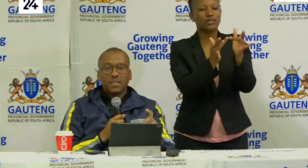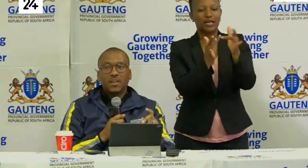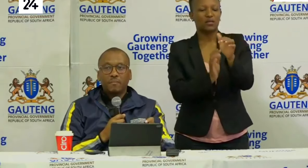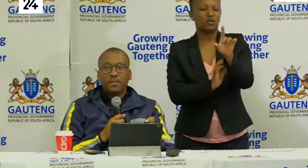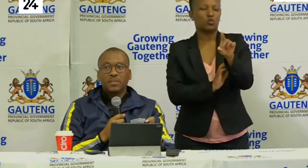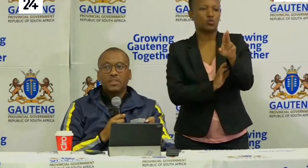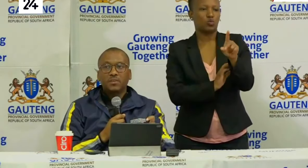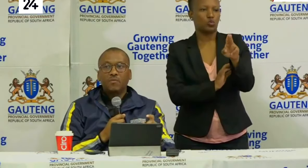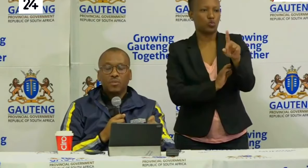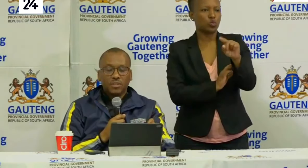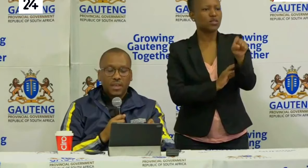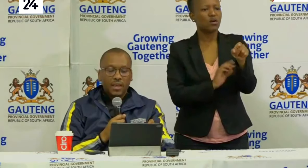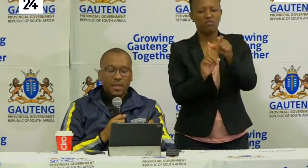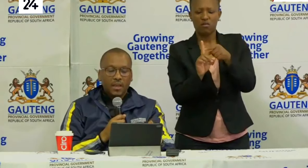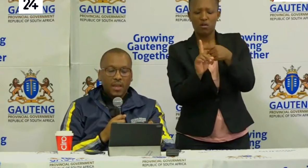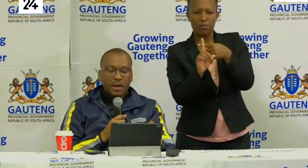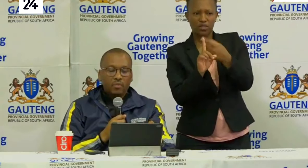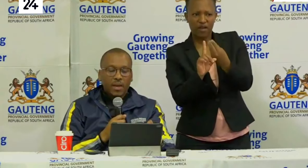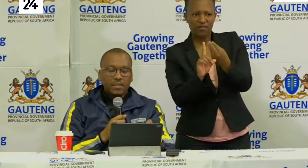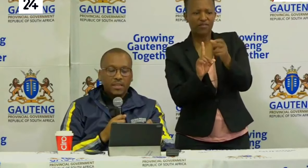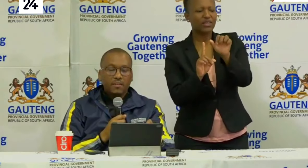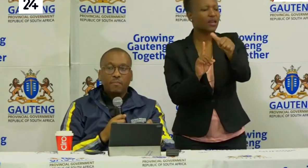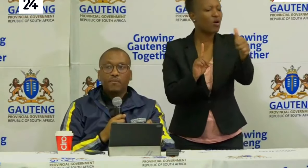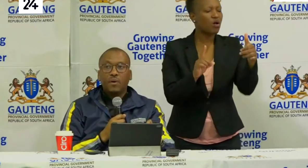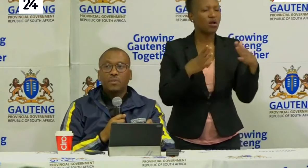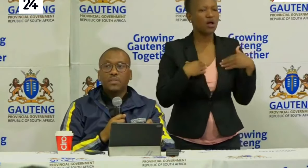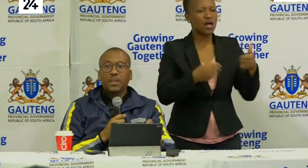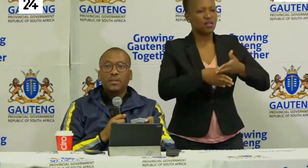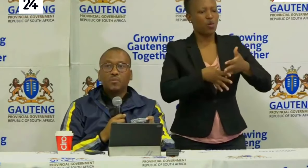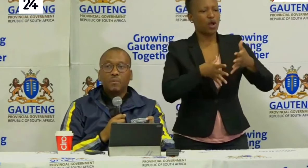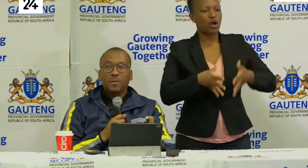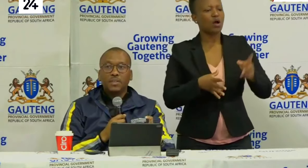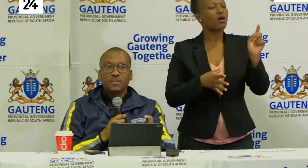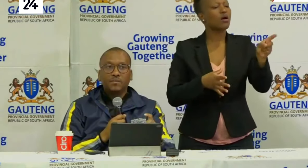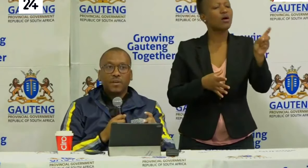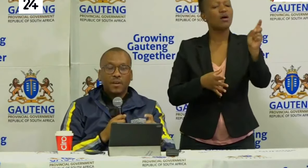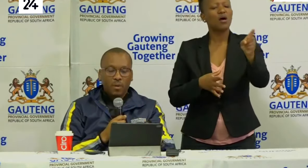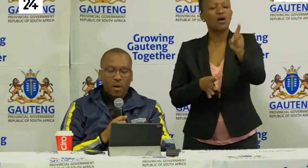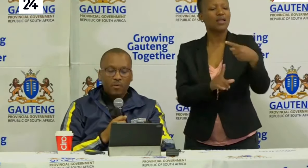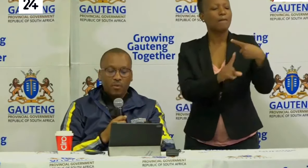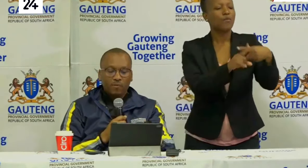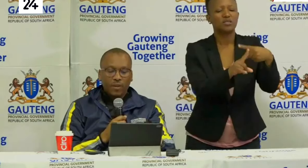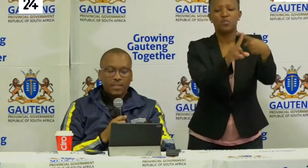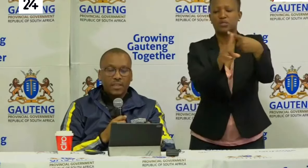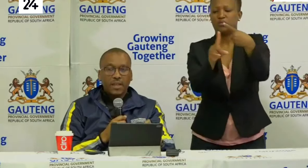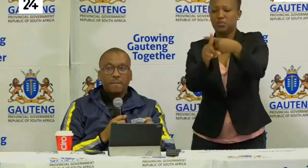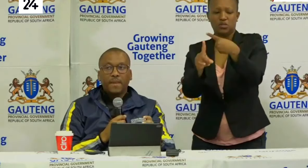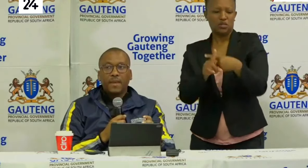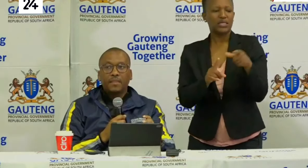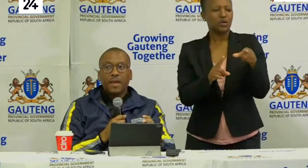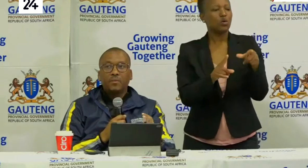have been traced of those health workers that have been found to be positive and we are quite confident